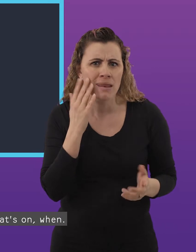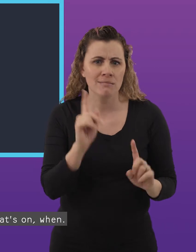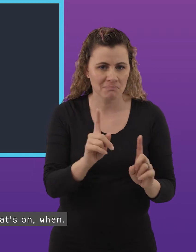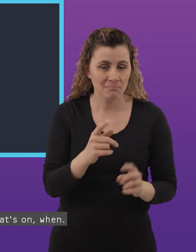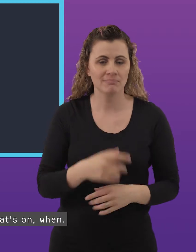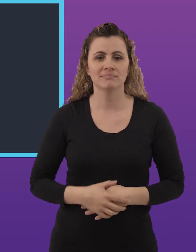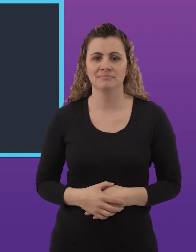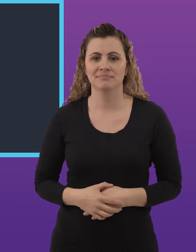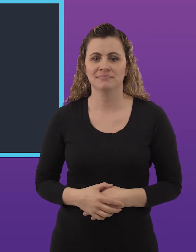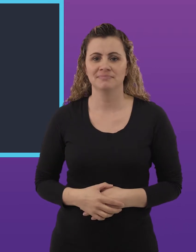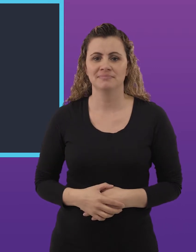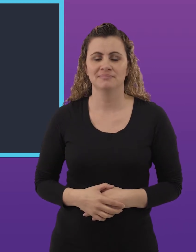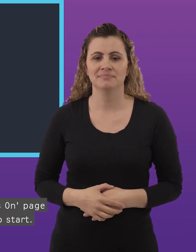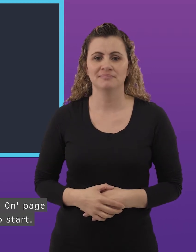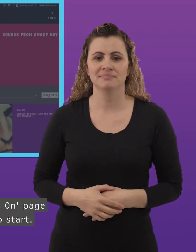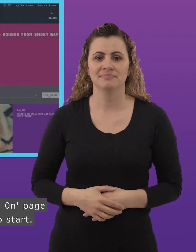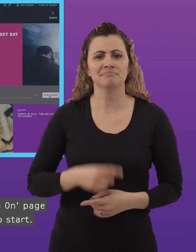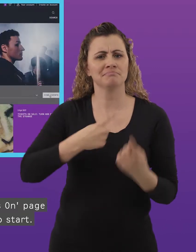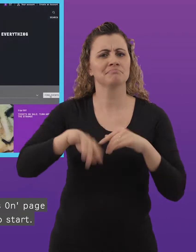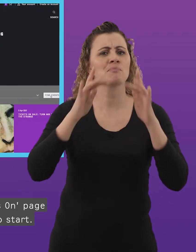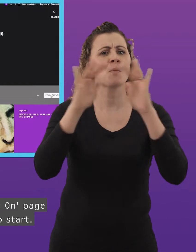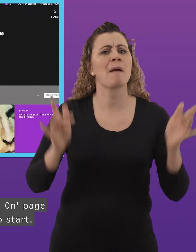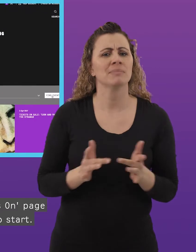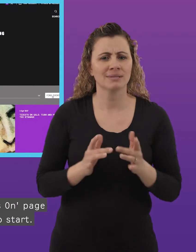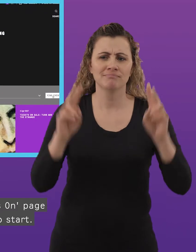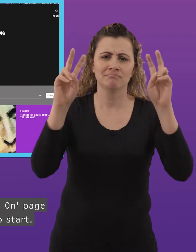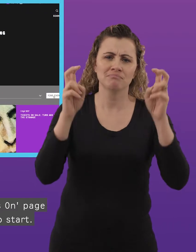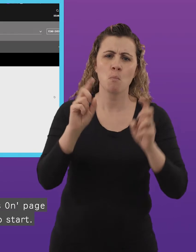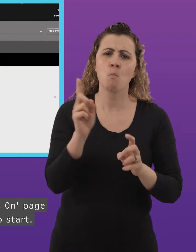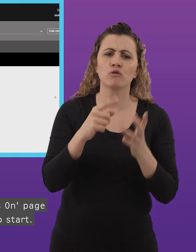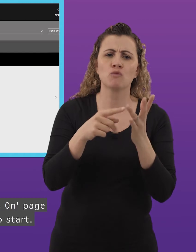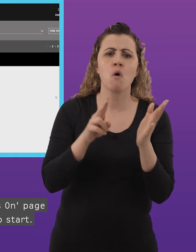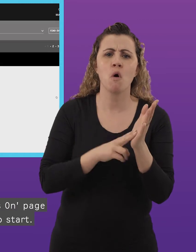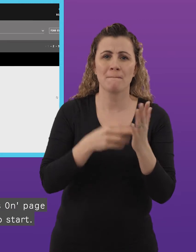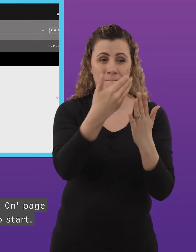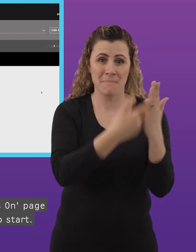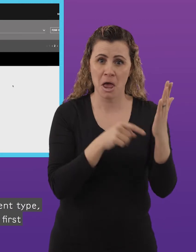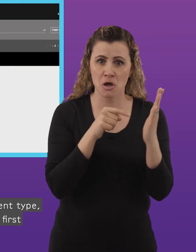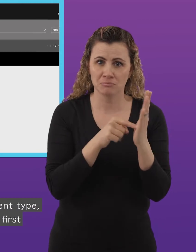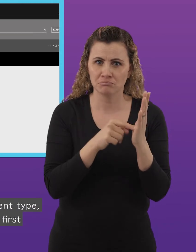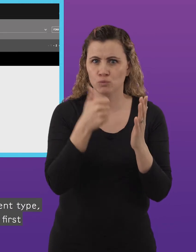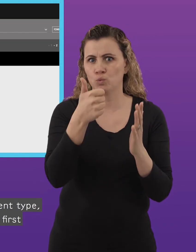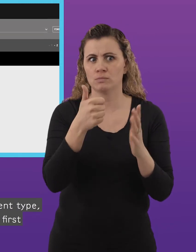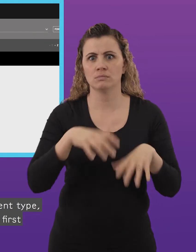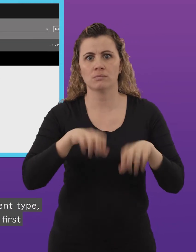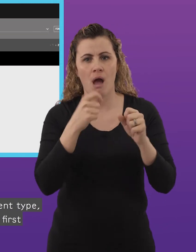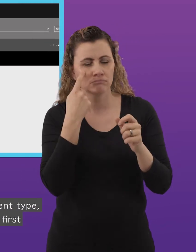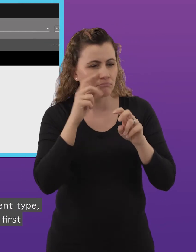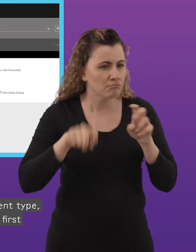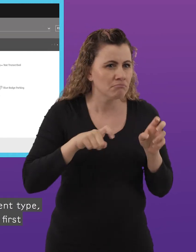our website's what's on page is a great place to start you can filter by event type date and